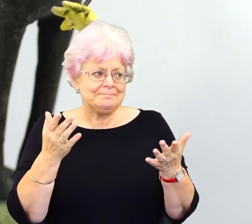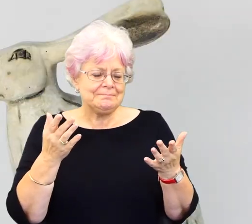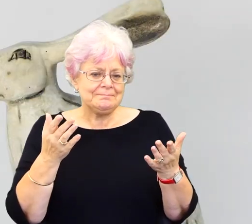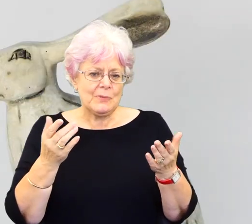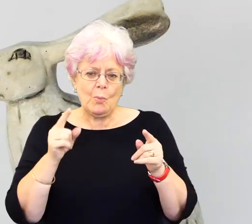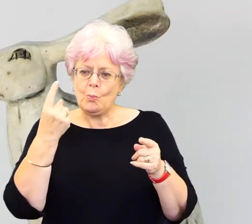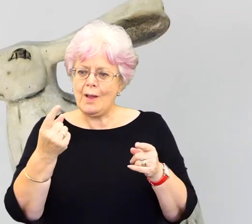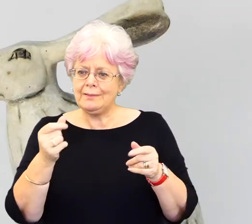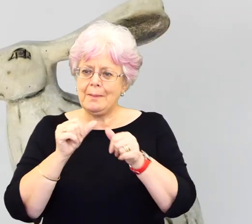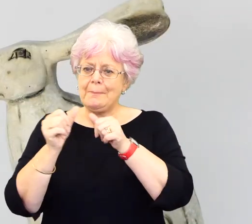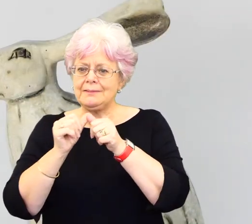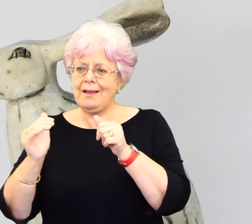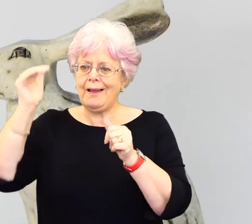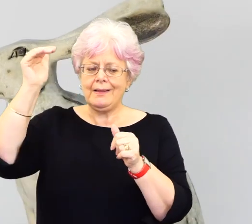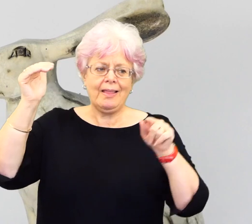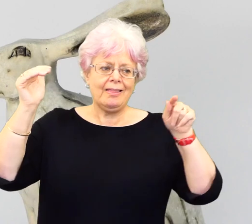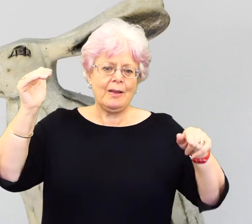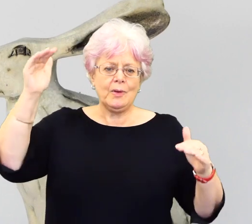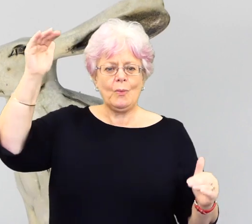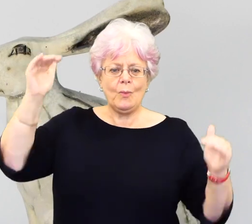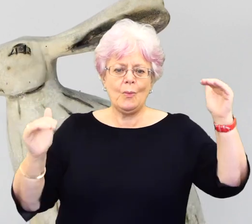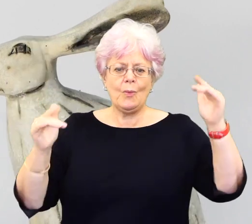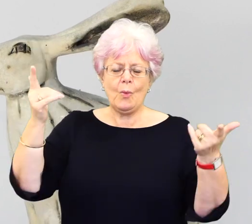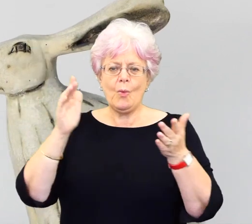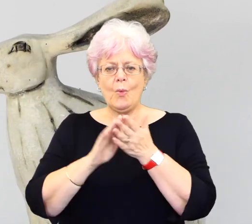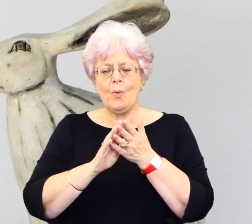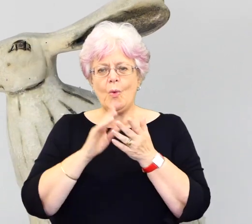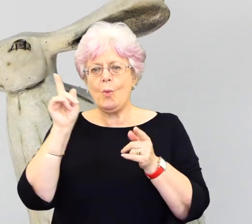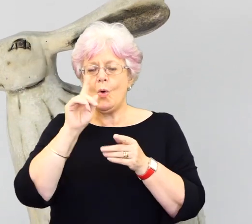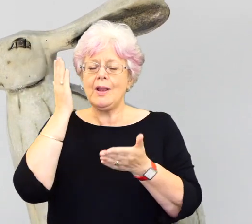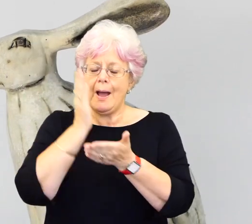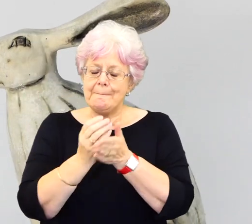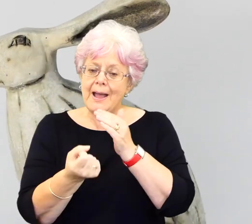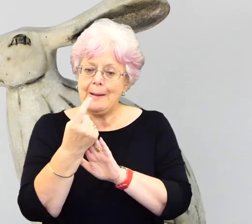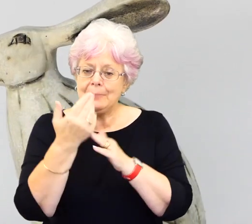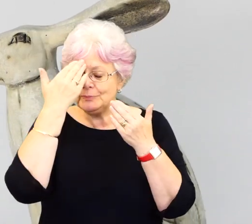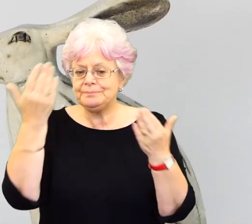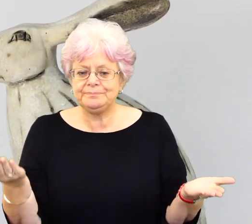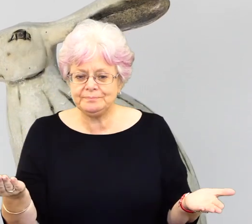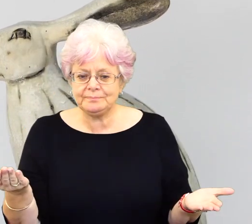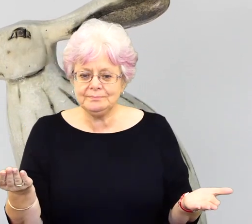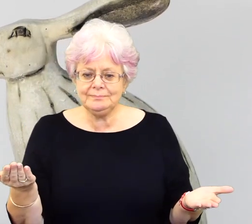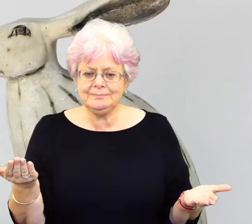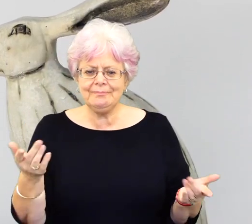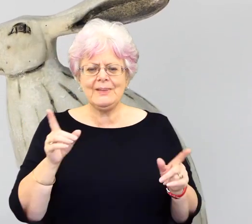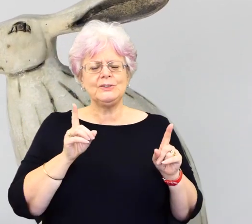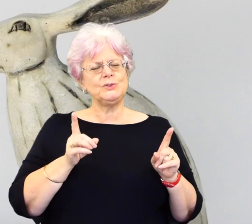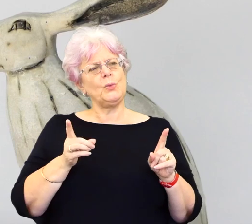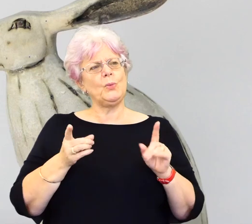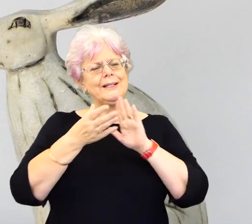because once you said that this line is good, you, you said it, and once you've, or it's just like, you know, once you said the line has pounced